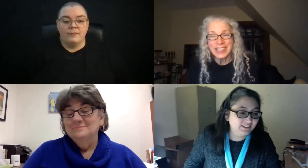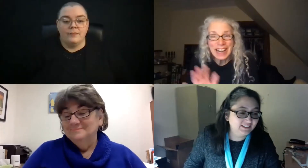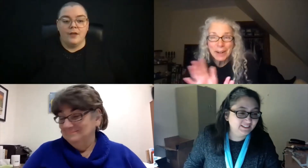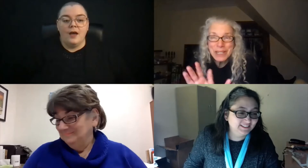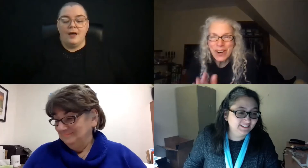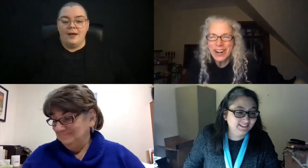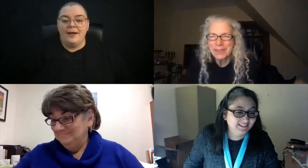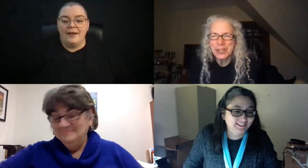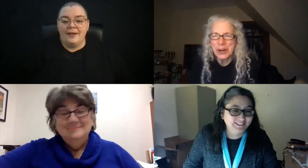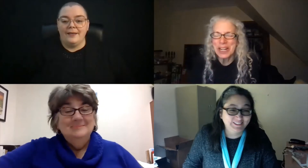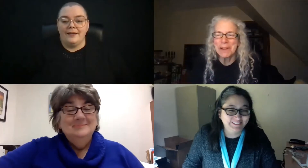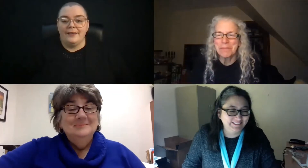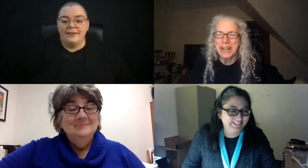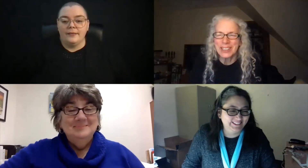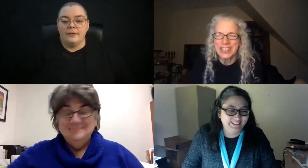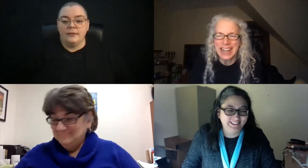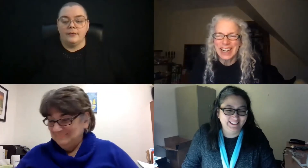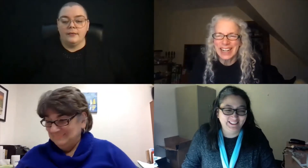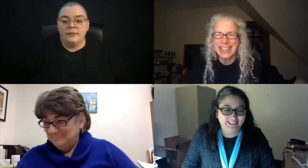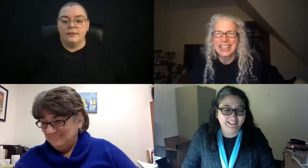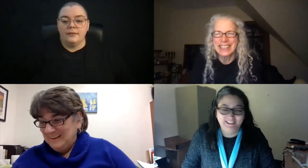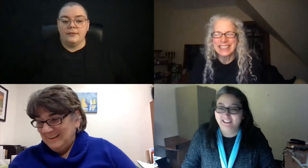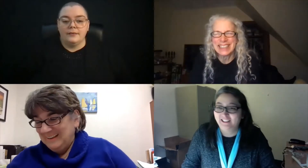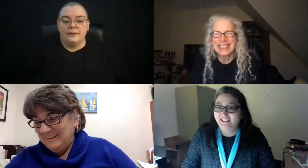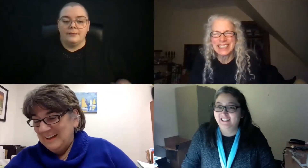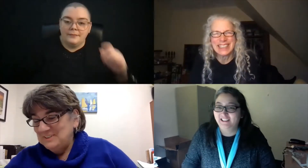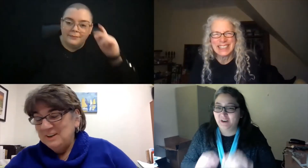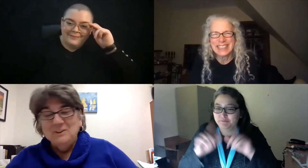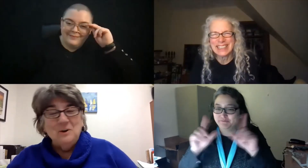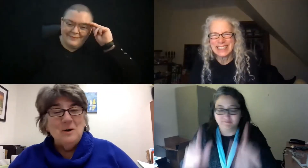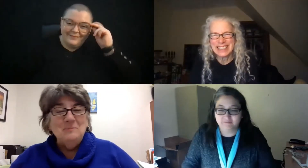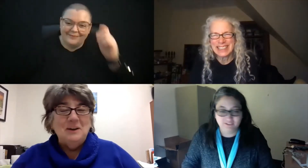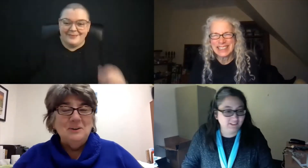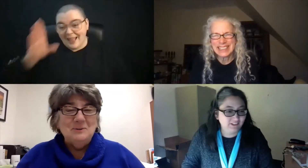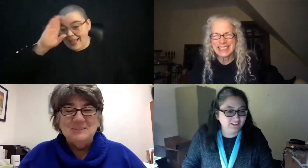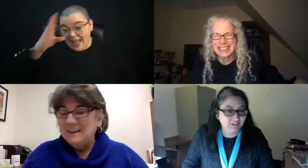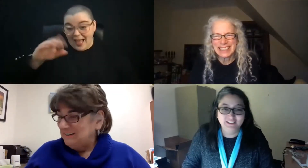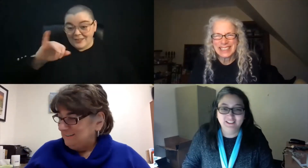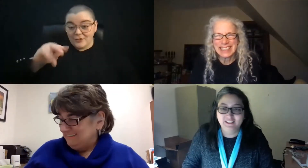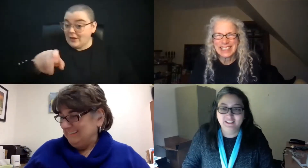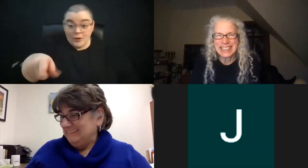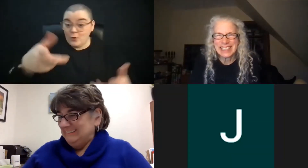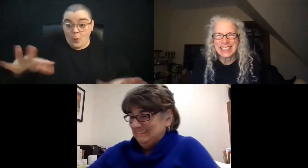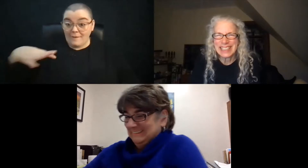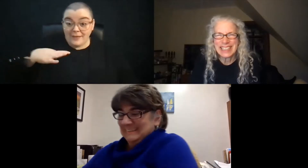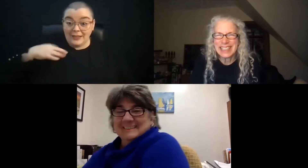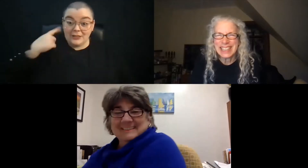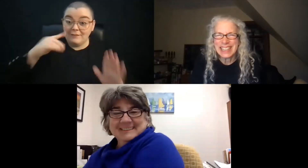Jeannie is saying, I'm sorry, I'm showing up, but I'll just say hi. Hi, Jeannie. You don't want to be our note taker?